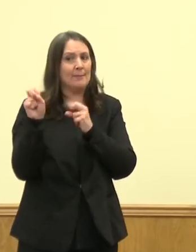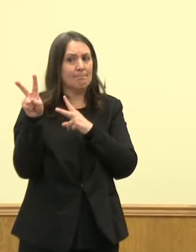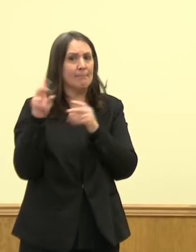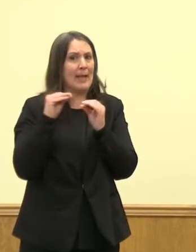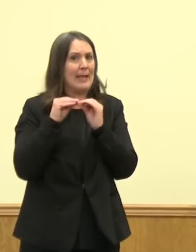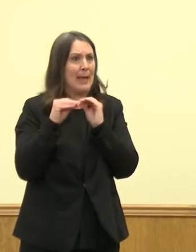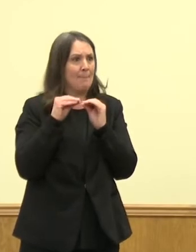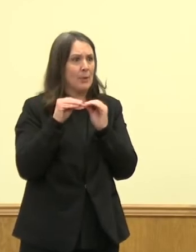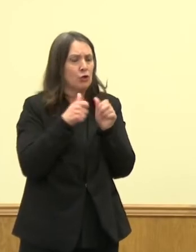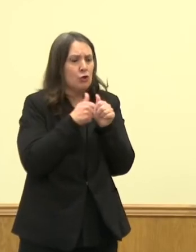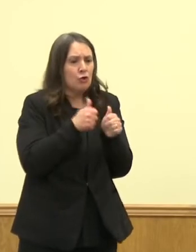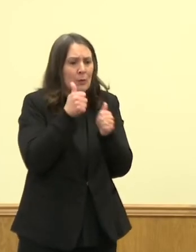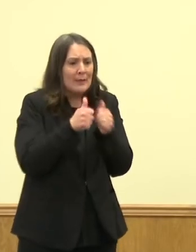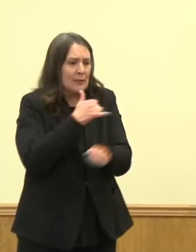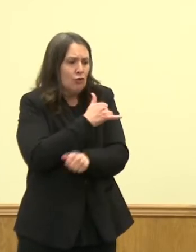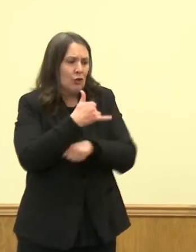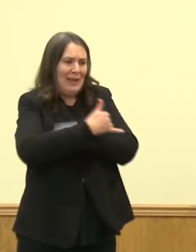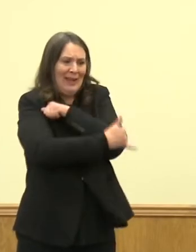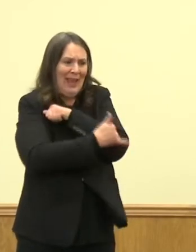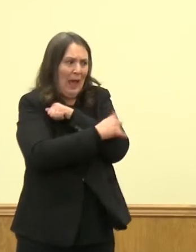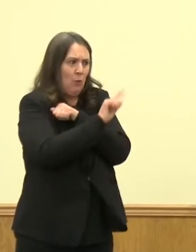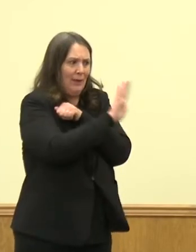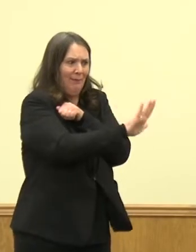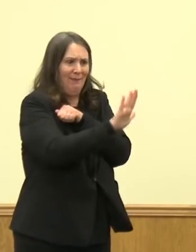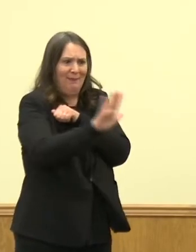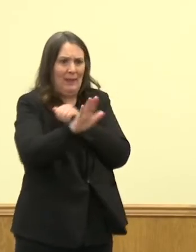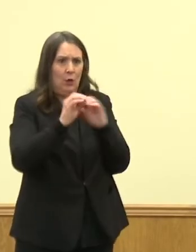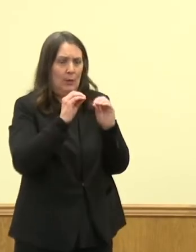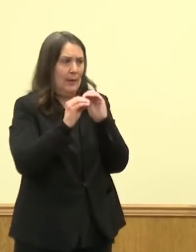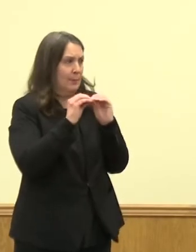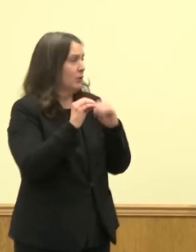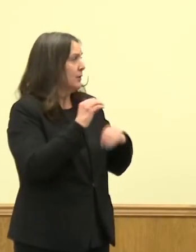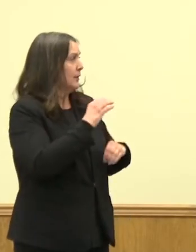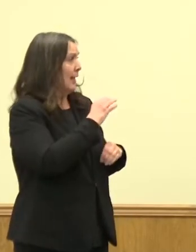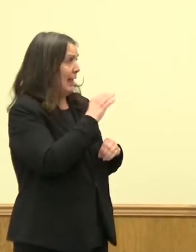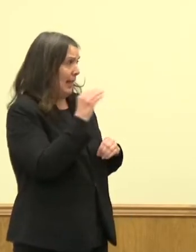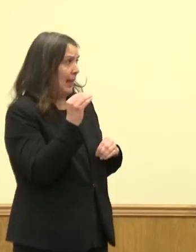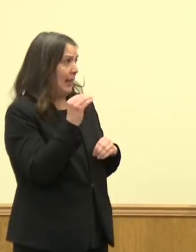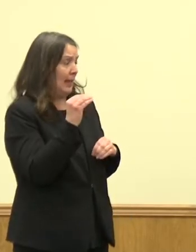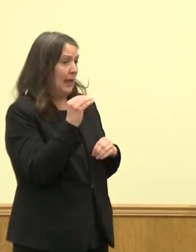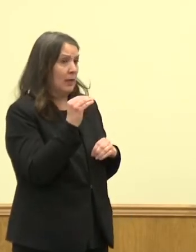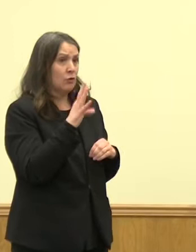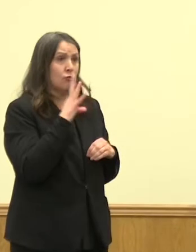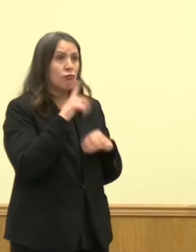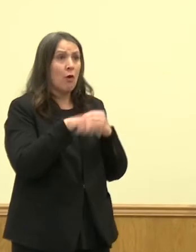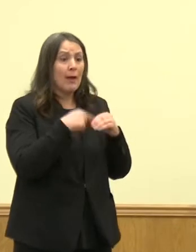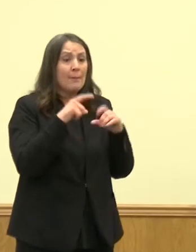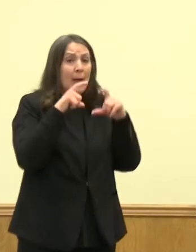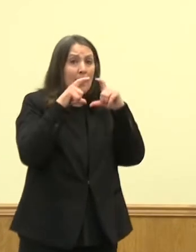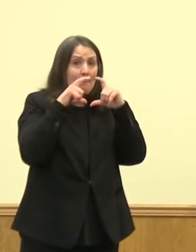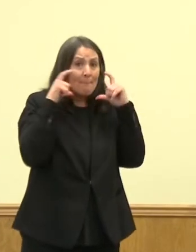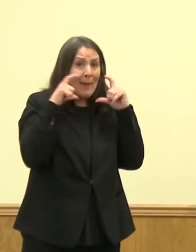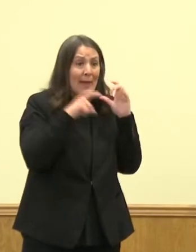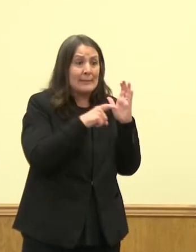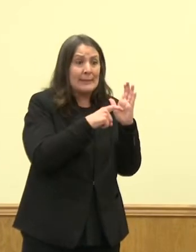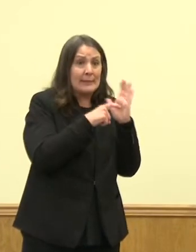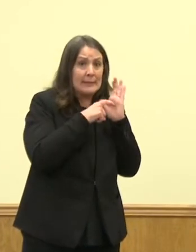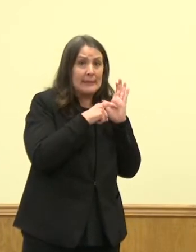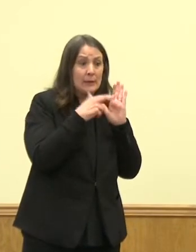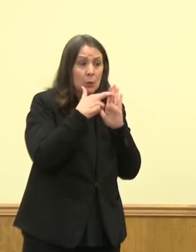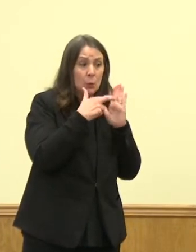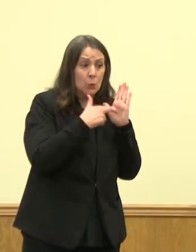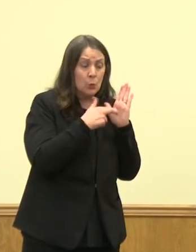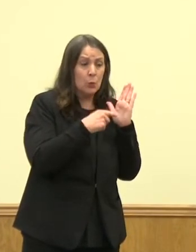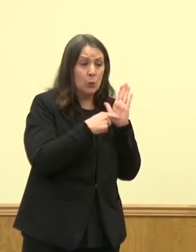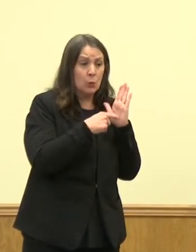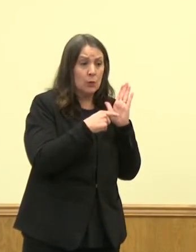county level. I will say kind of to also add to the conversations around the masking mandate is that what we